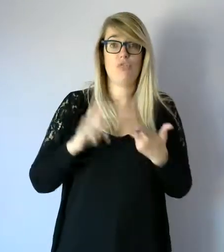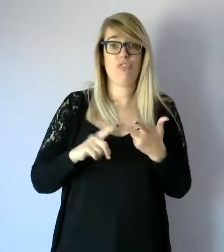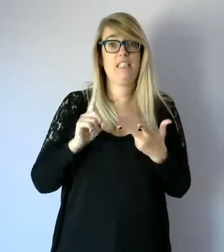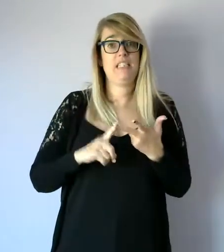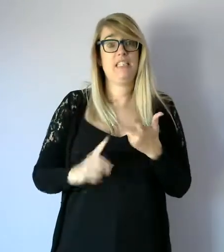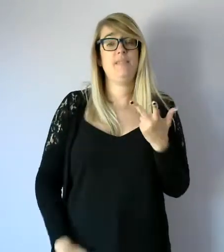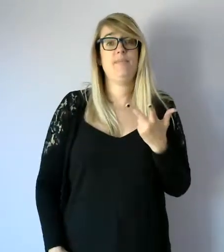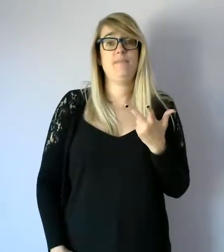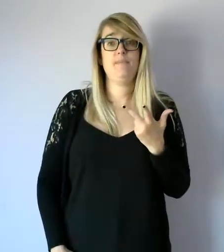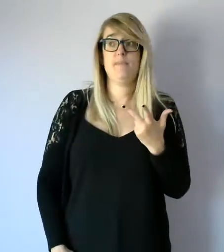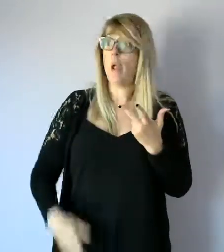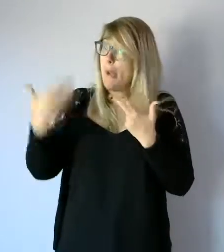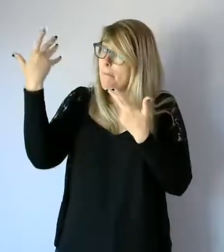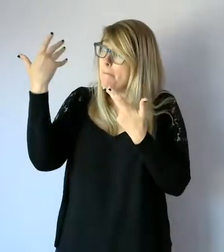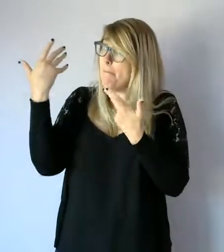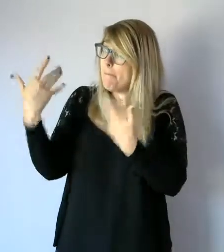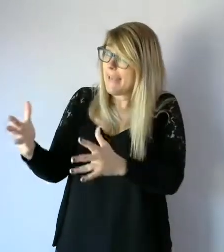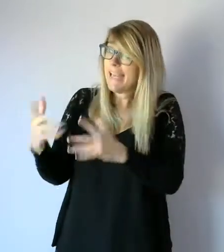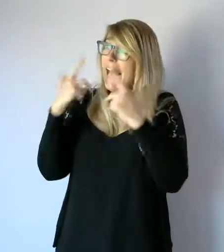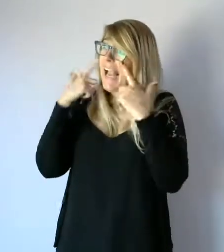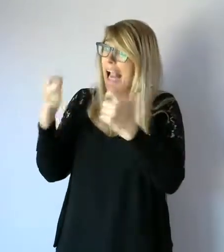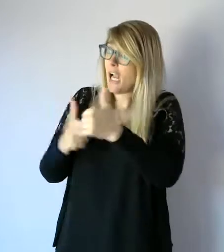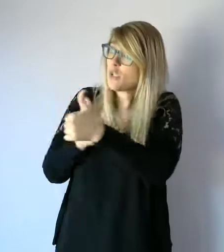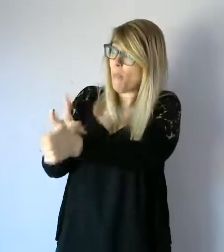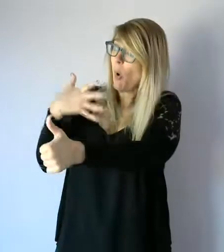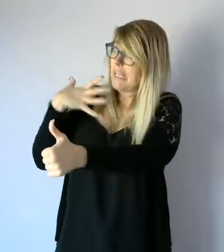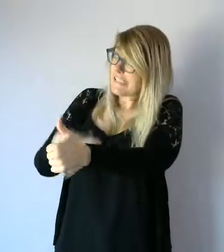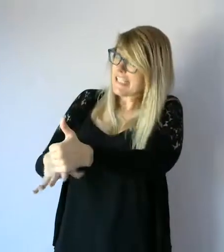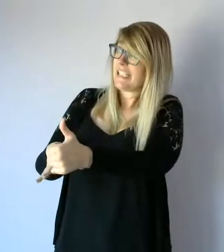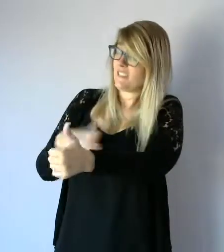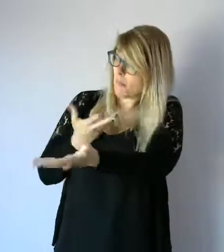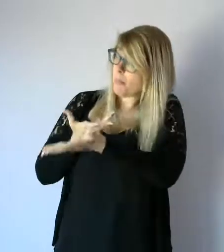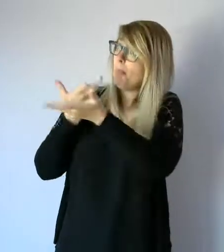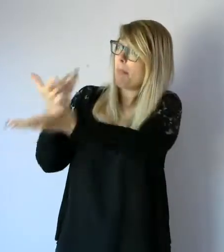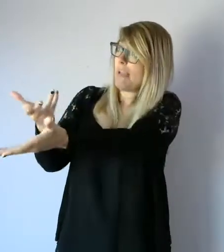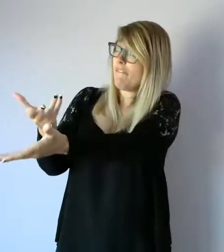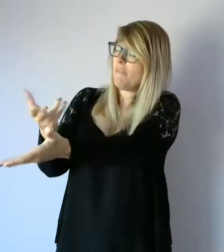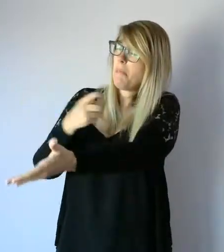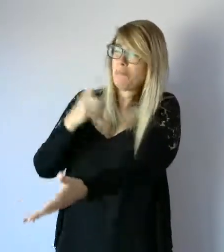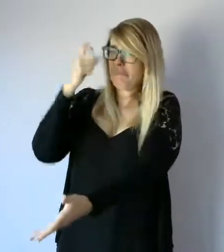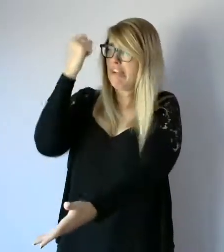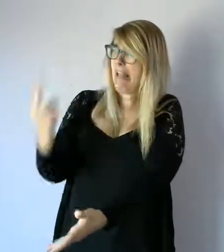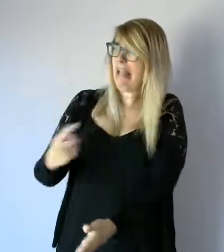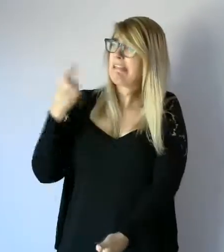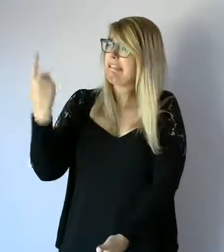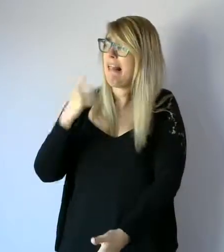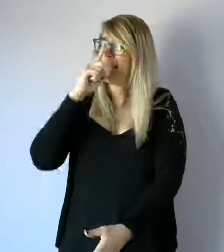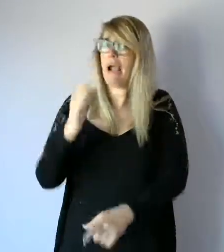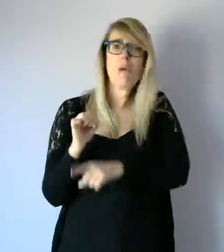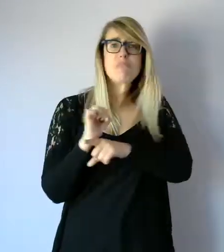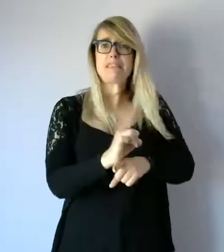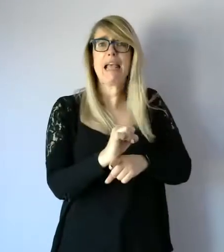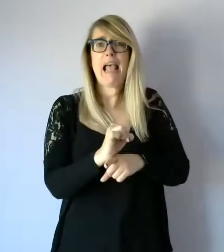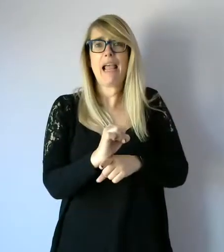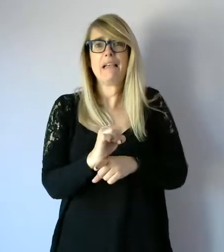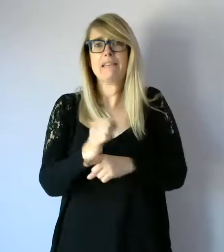As a result of those care and support needs, they are unable to protect themselves from either the risk of or the